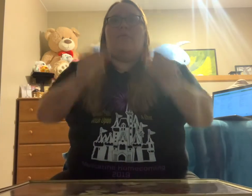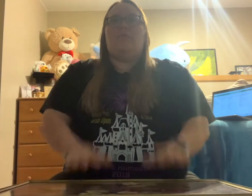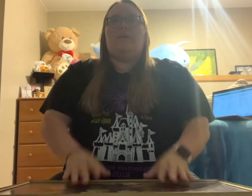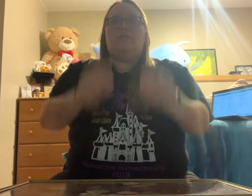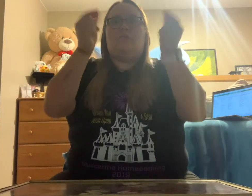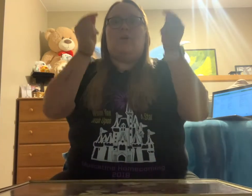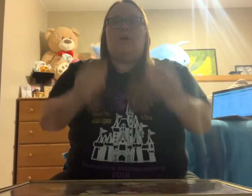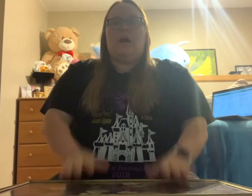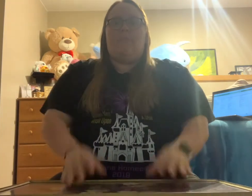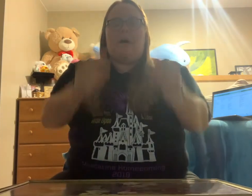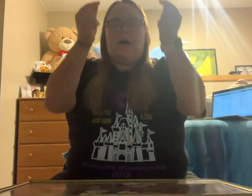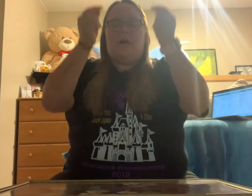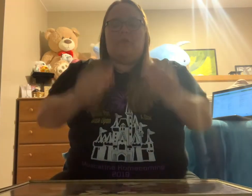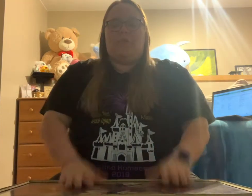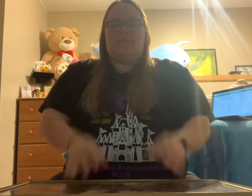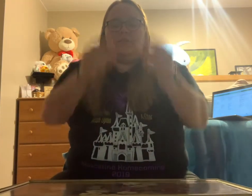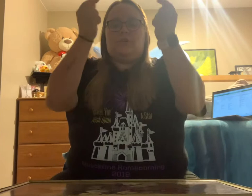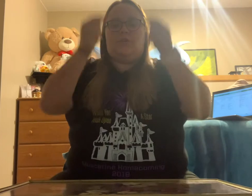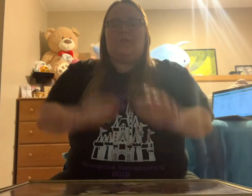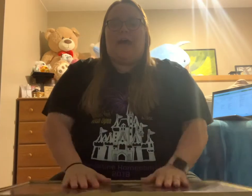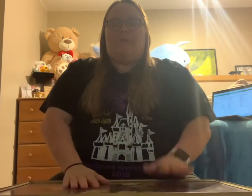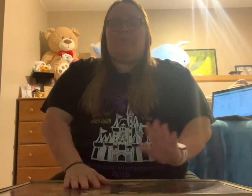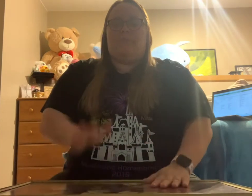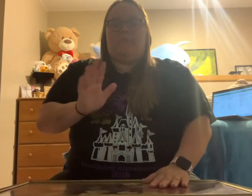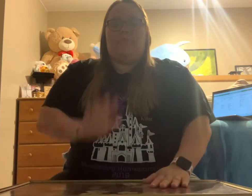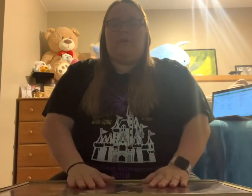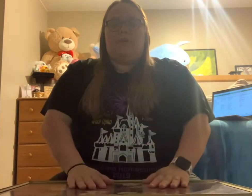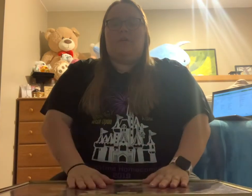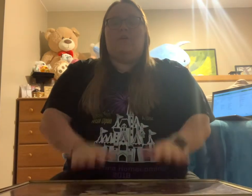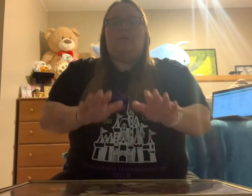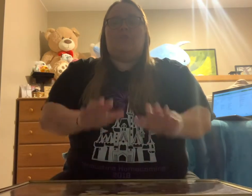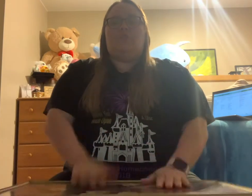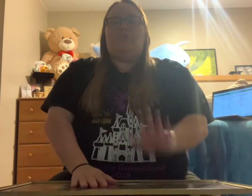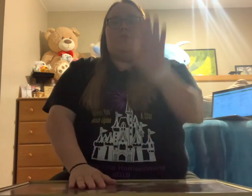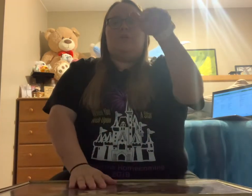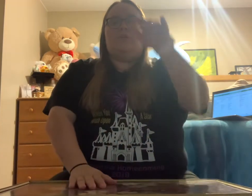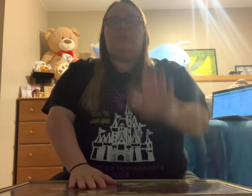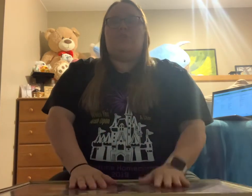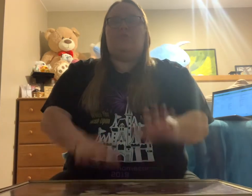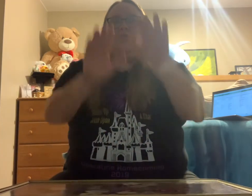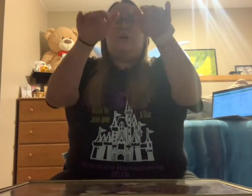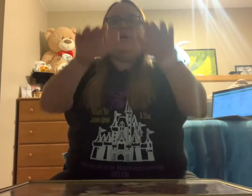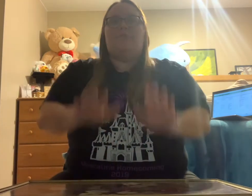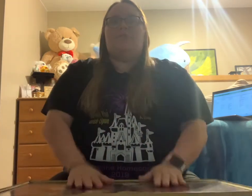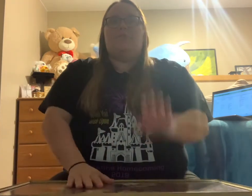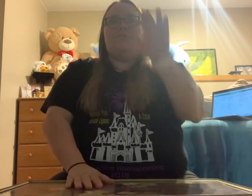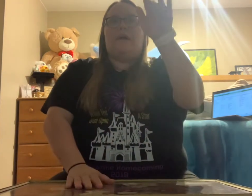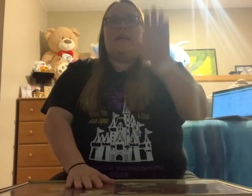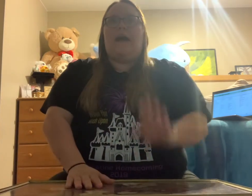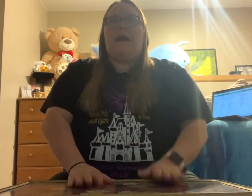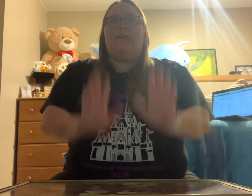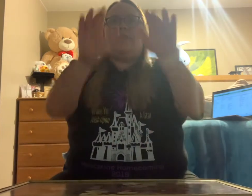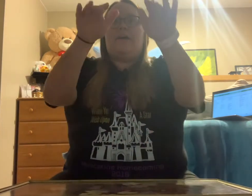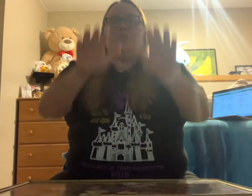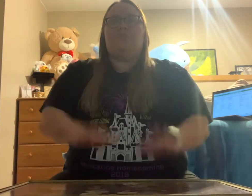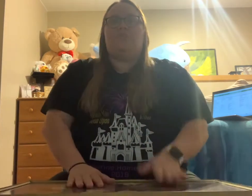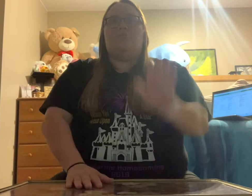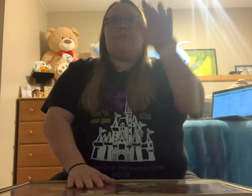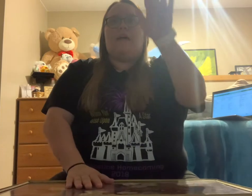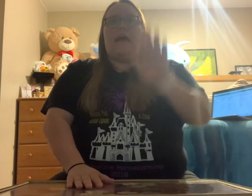whistle, up on the whistle, now. Shoot, shoot, shoot right out of there, shoot right out